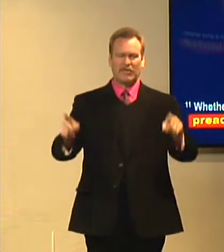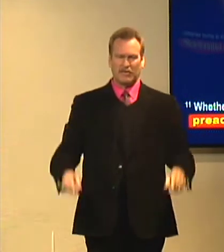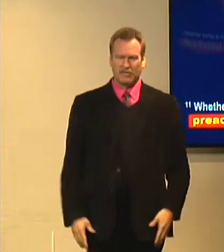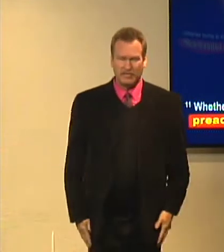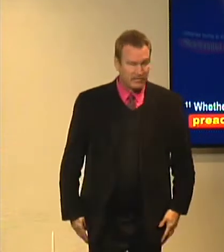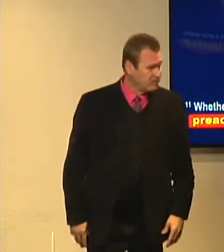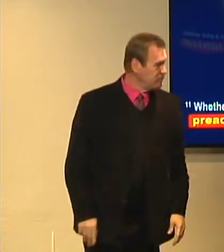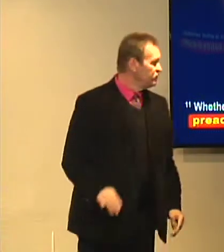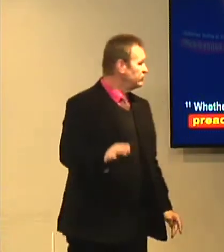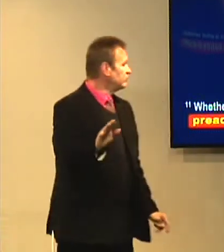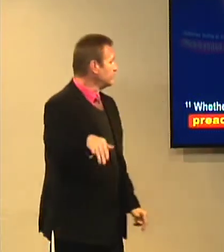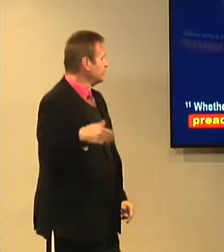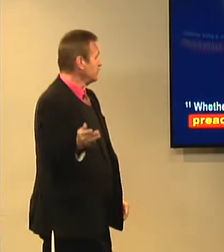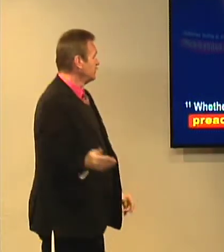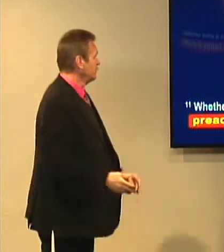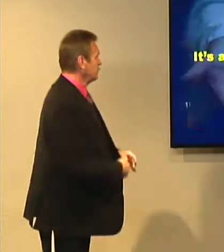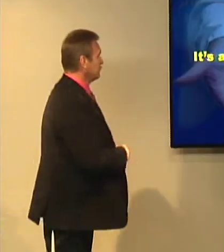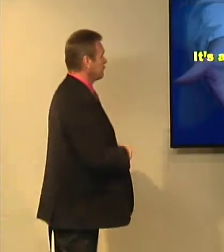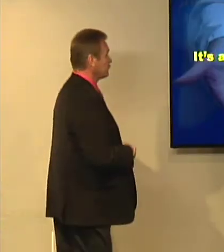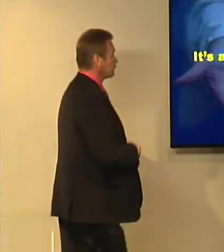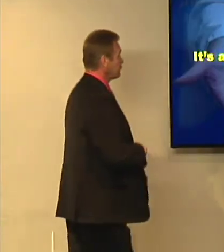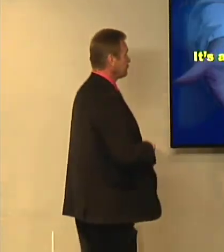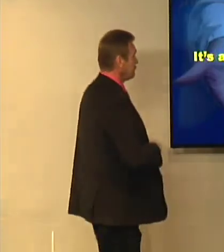He's saying there's no difference between us.